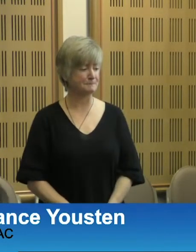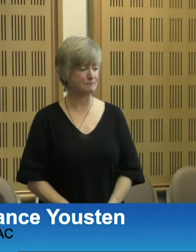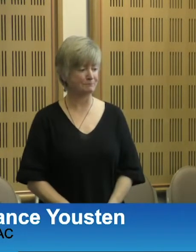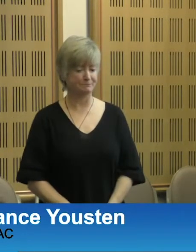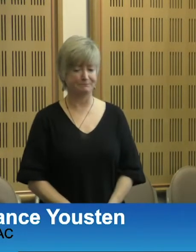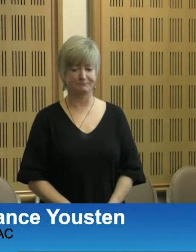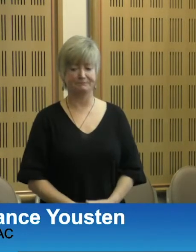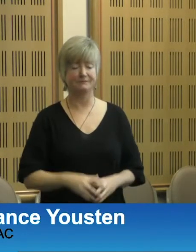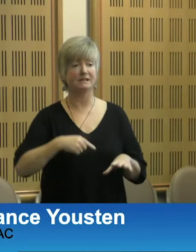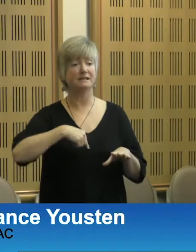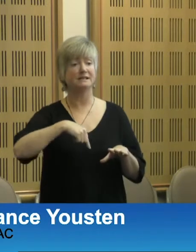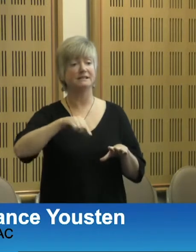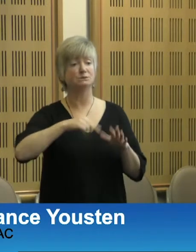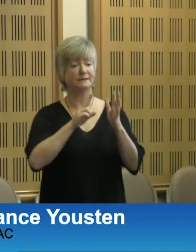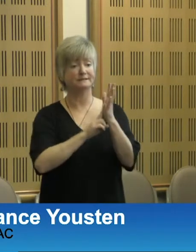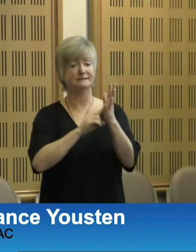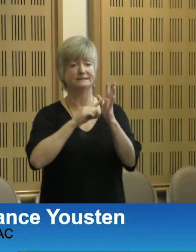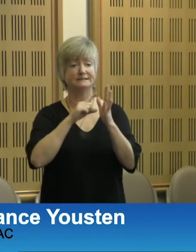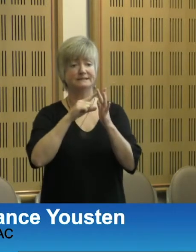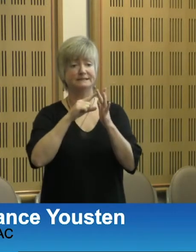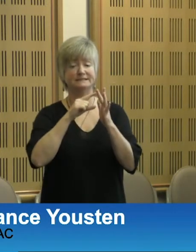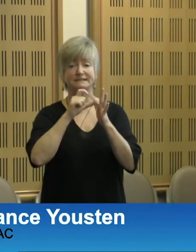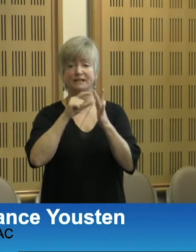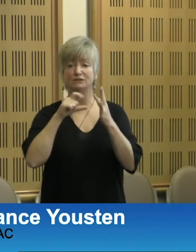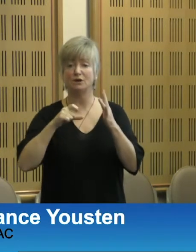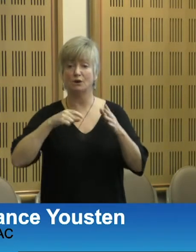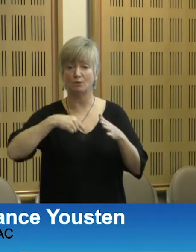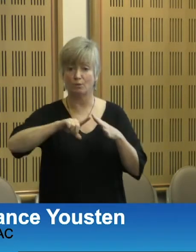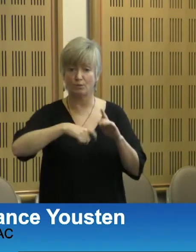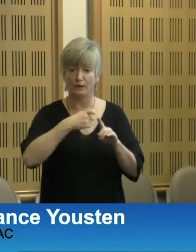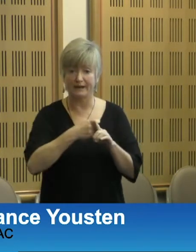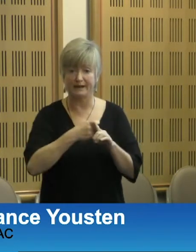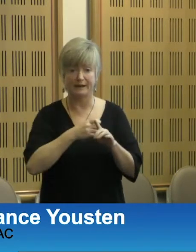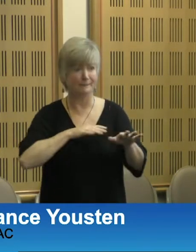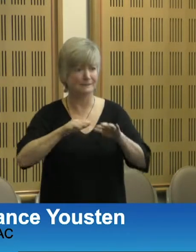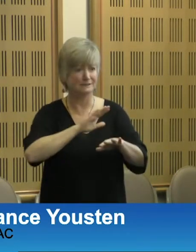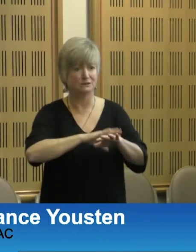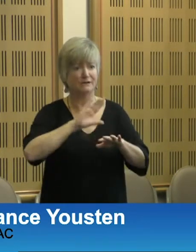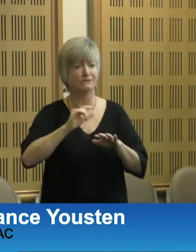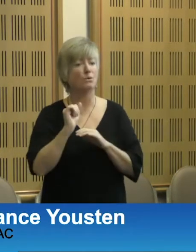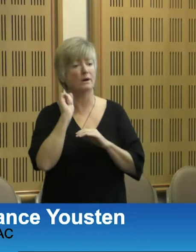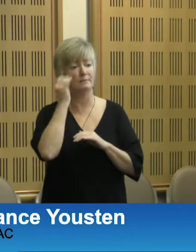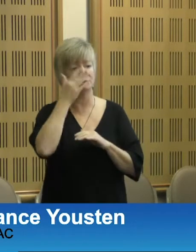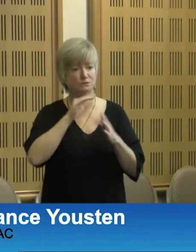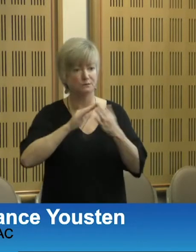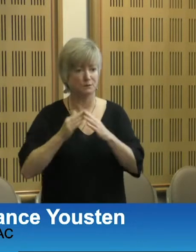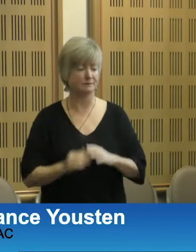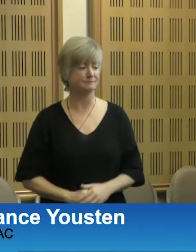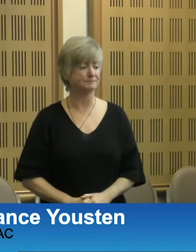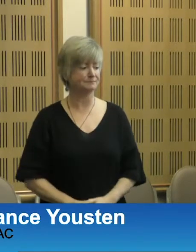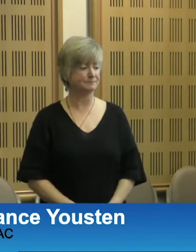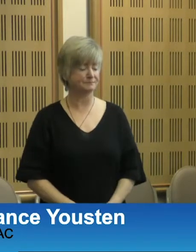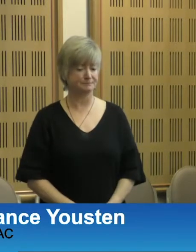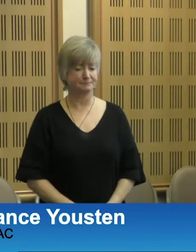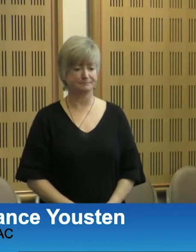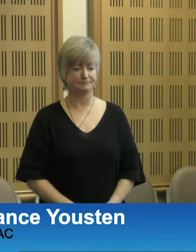This week is, of course, NAIDOC week. And it's a very busy time for the community. So like Deb, we